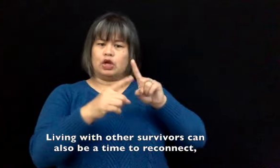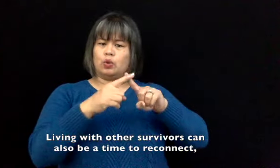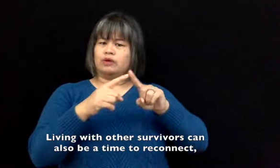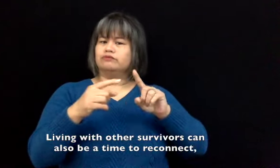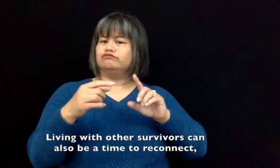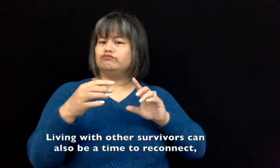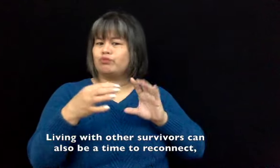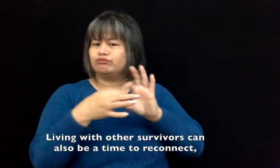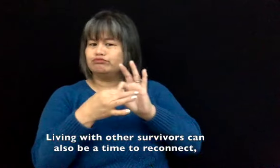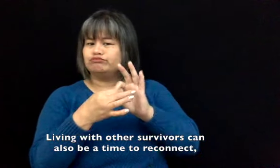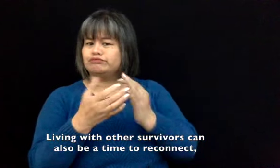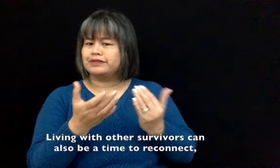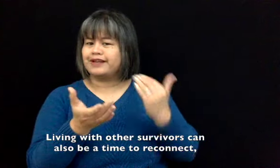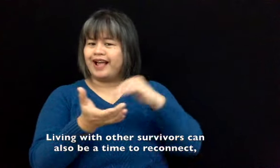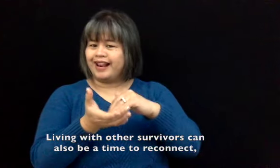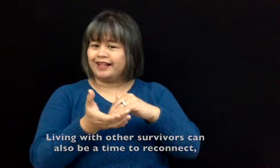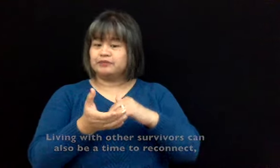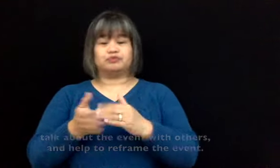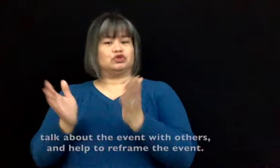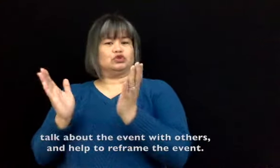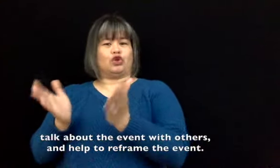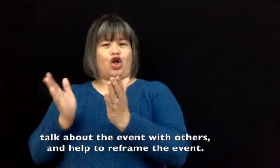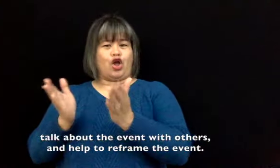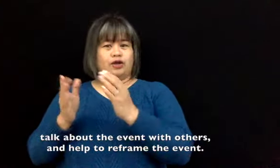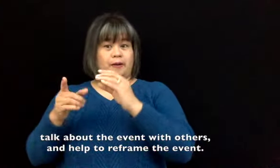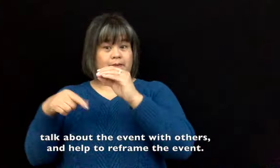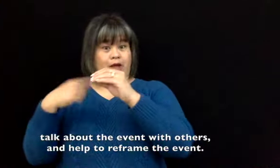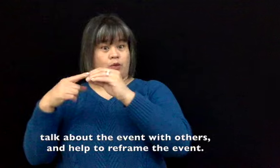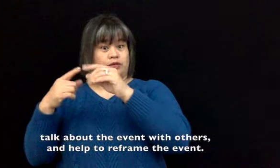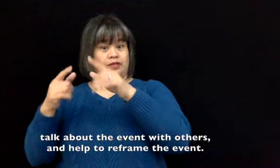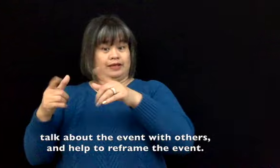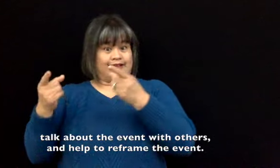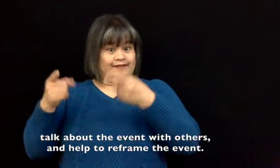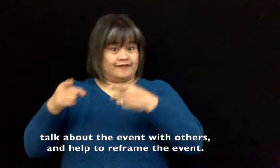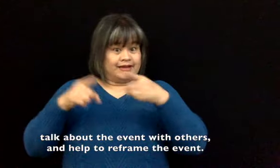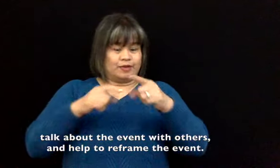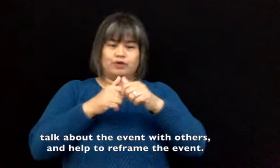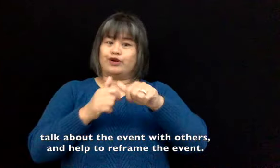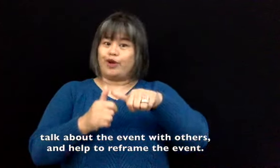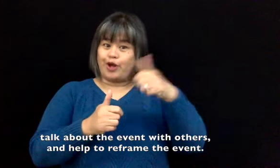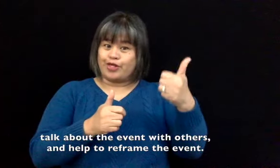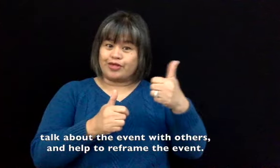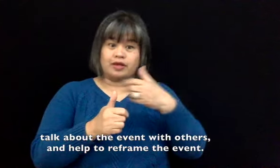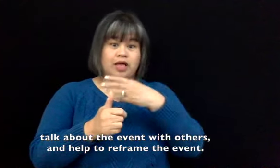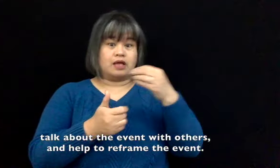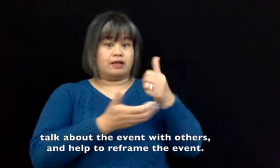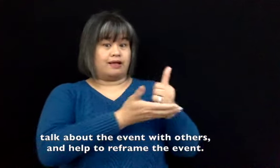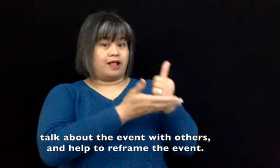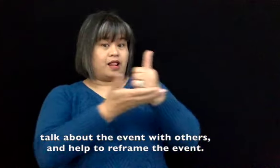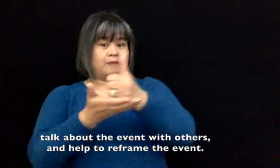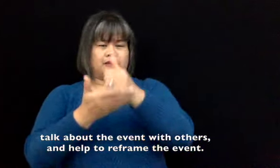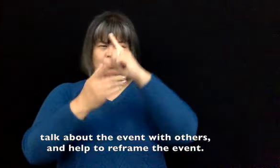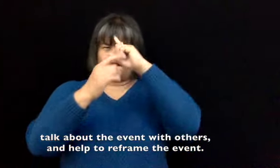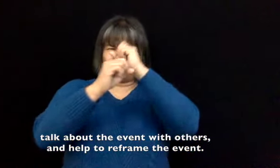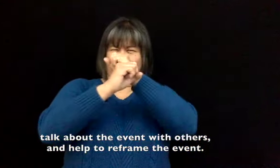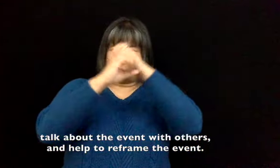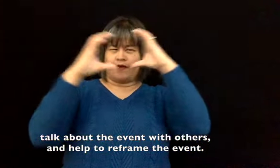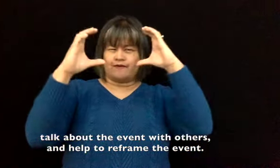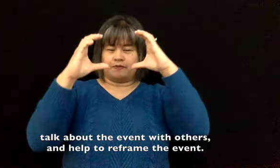a time to reconnect, talk about the event with others, and help to reframe the event.